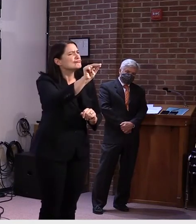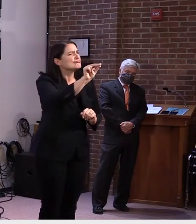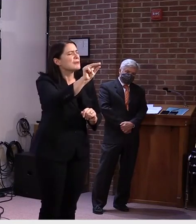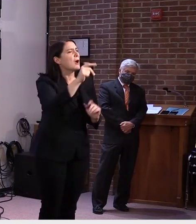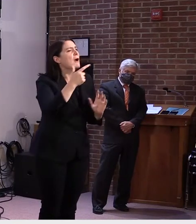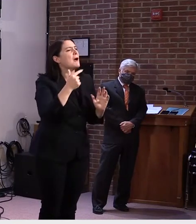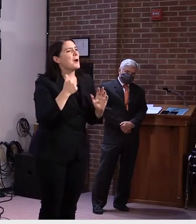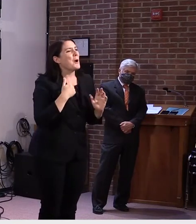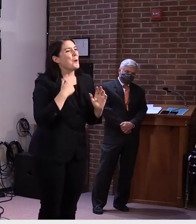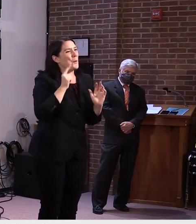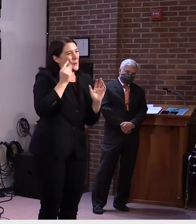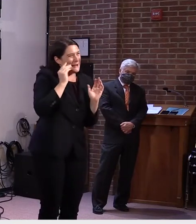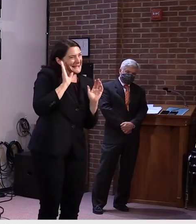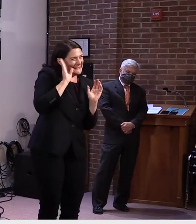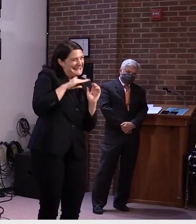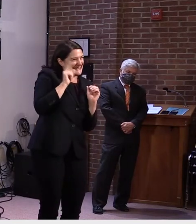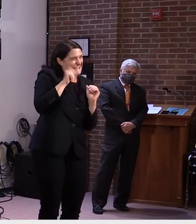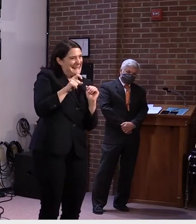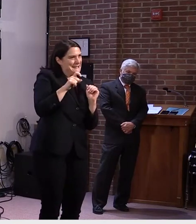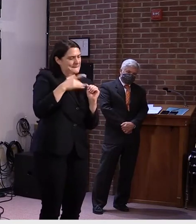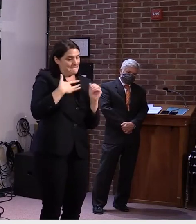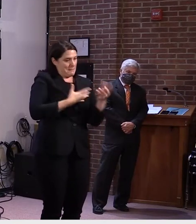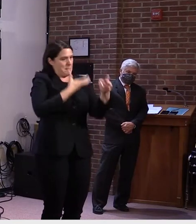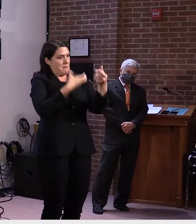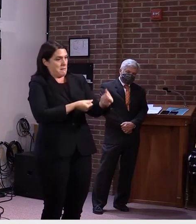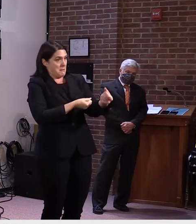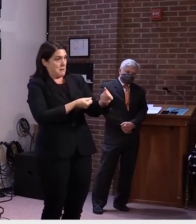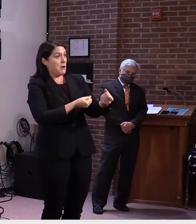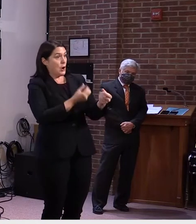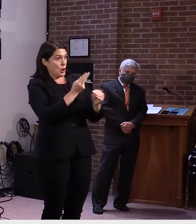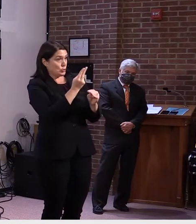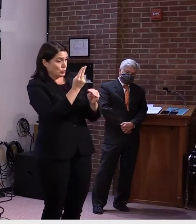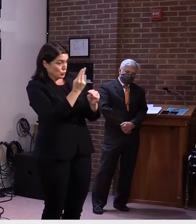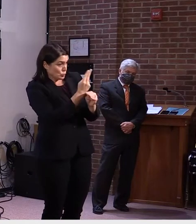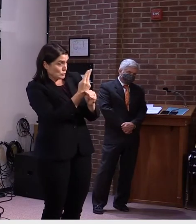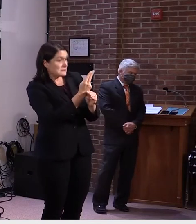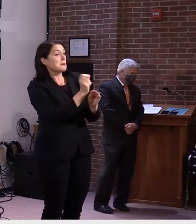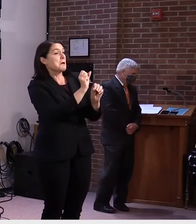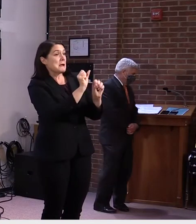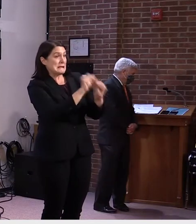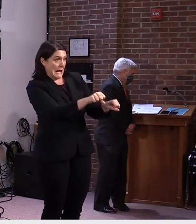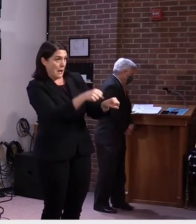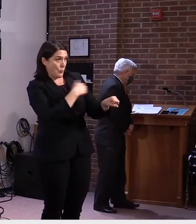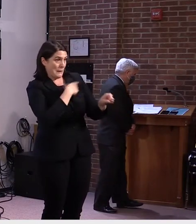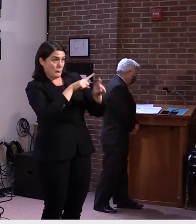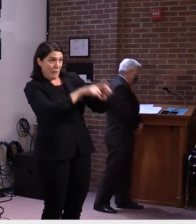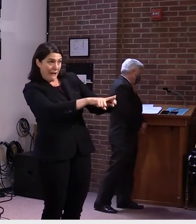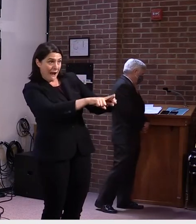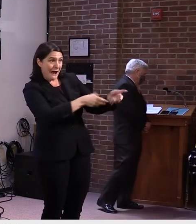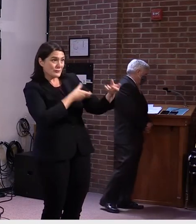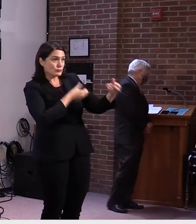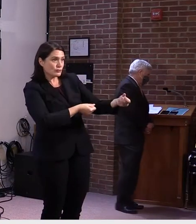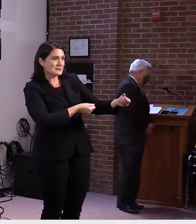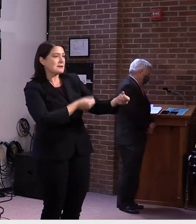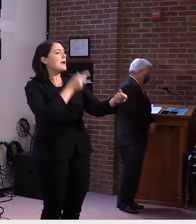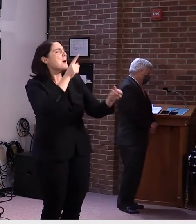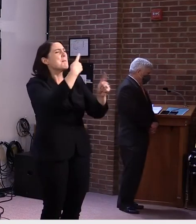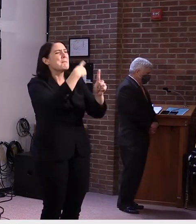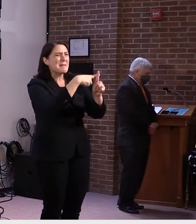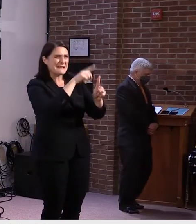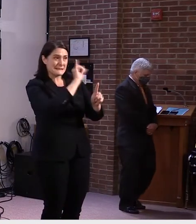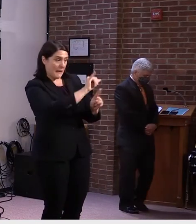circumstances under which you use it that count. So, is it used for screening?